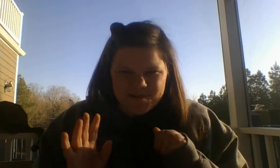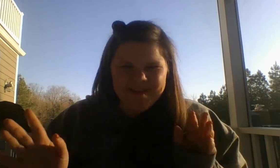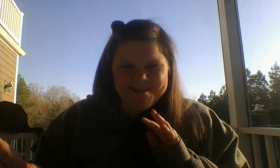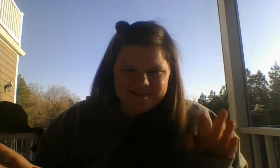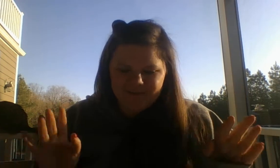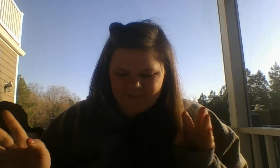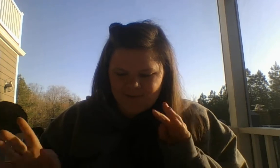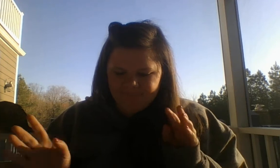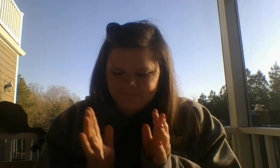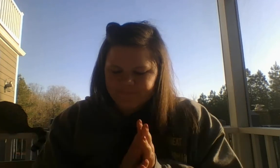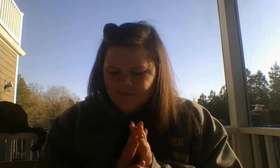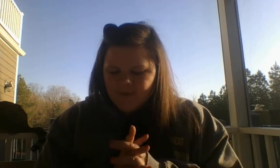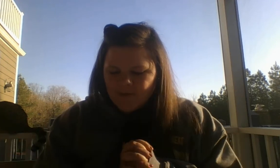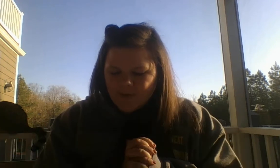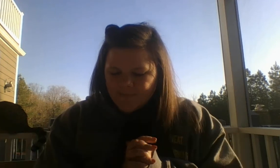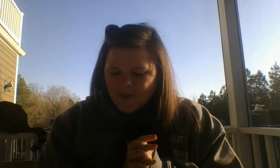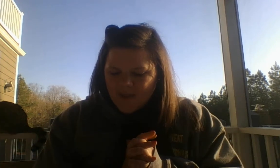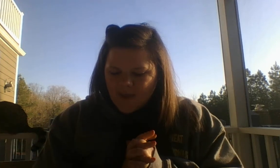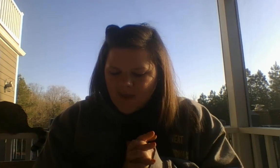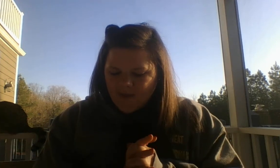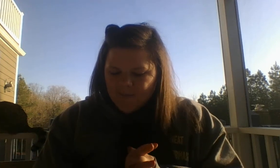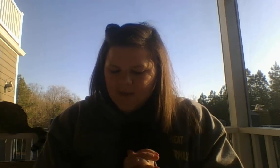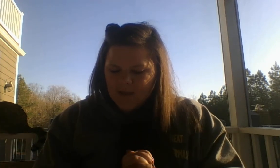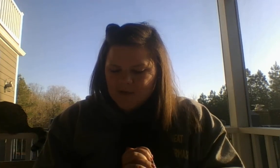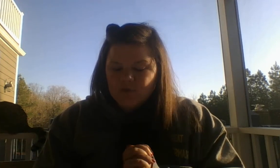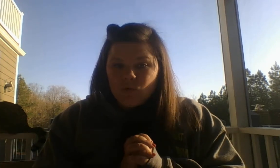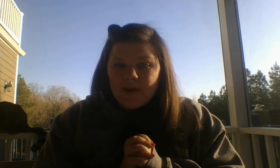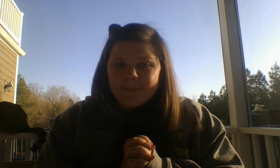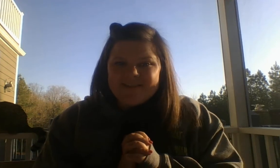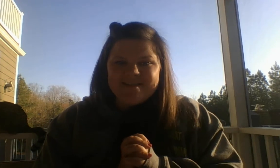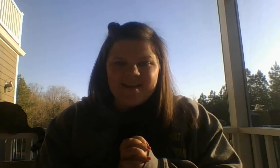doing cat stuff, you know? Okay. Drum stick.